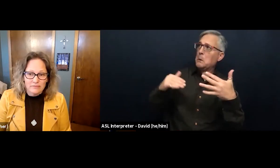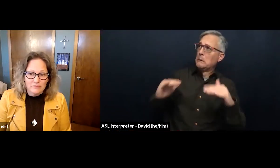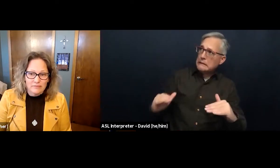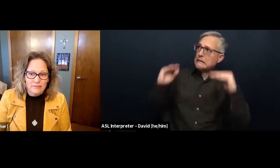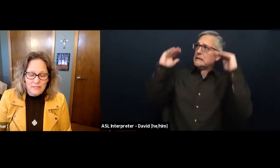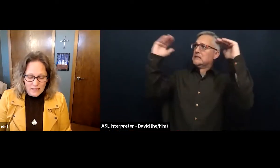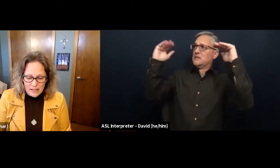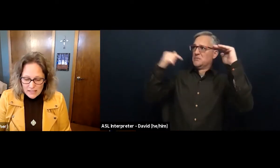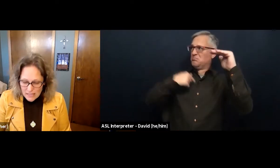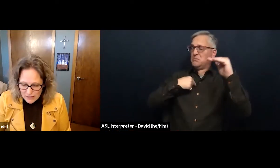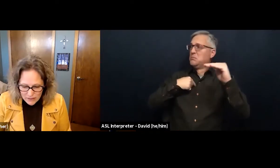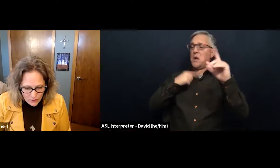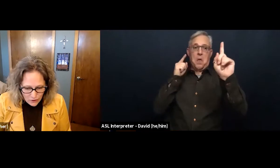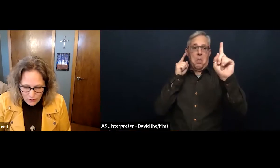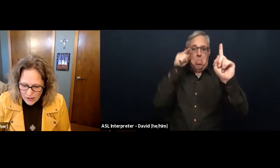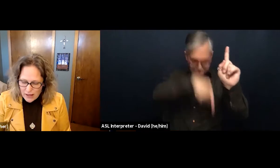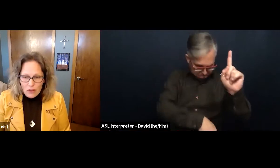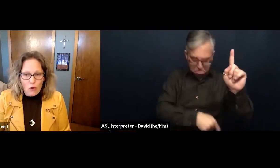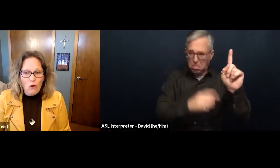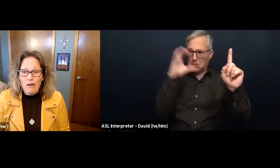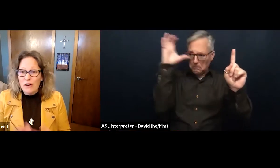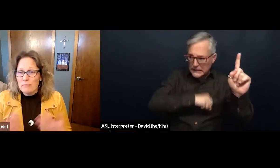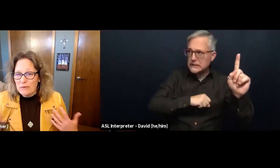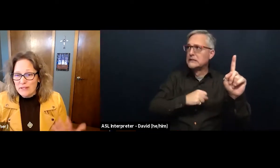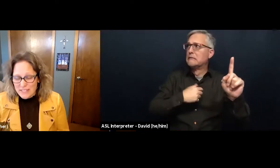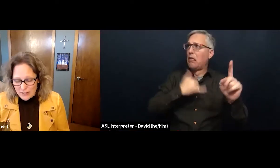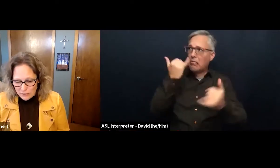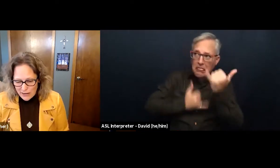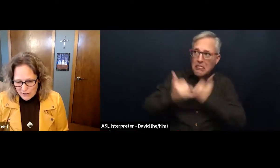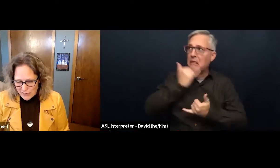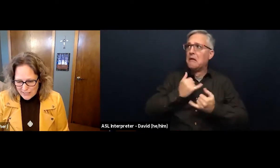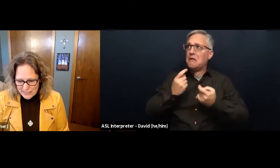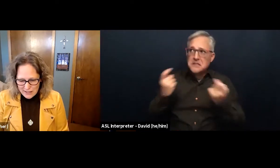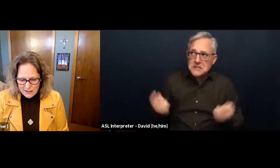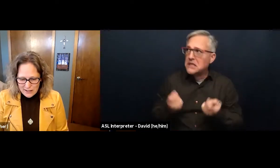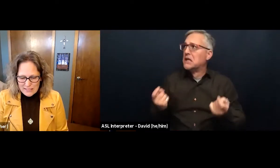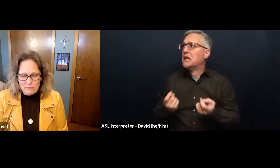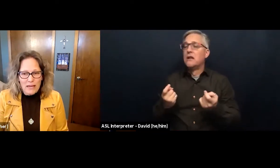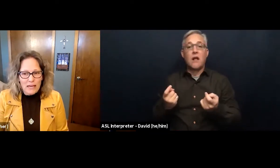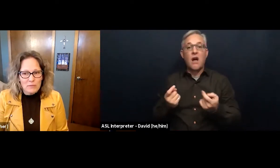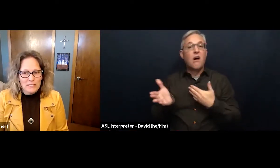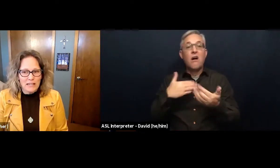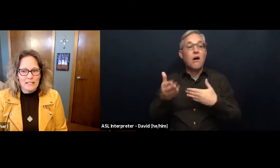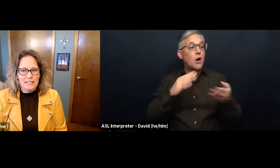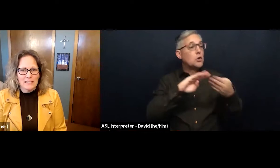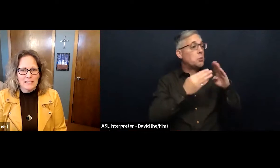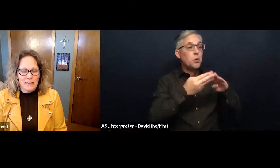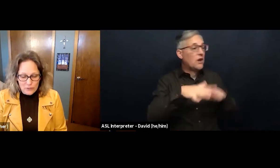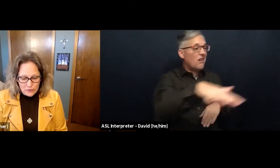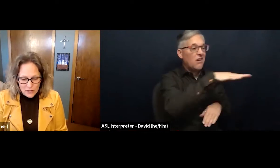And even though the whole community around Isaiah is making mistakes and turning